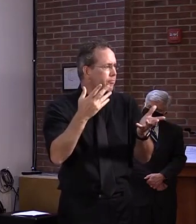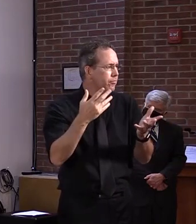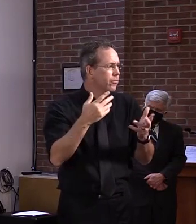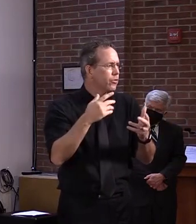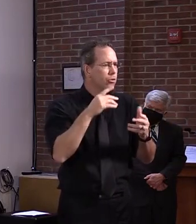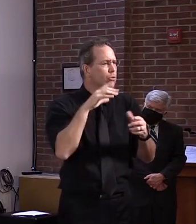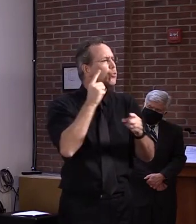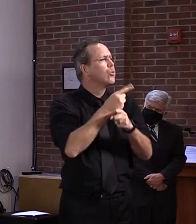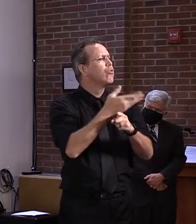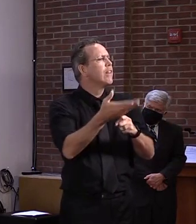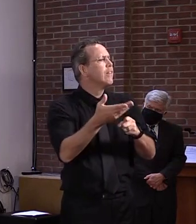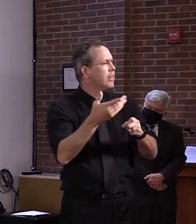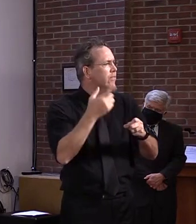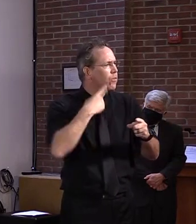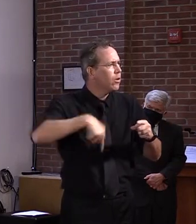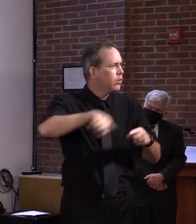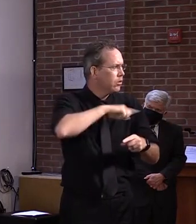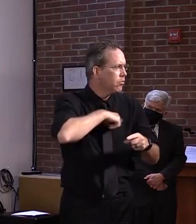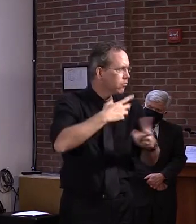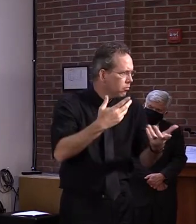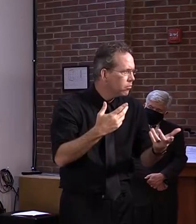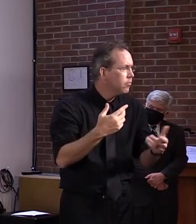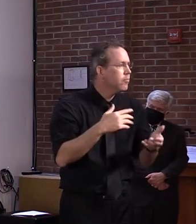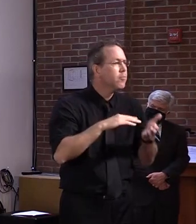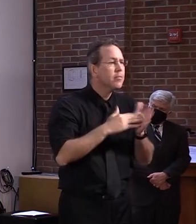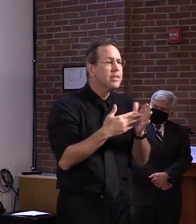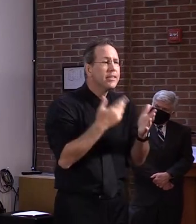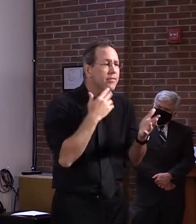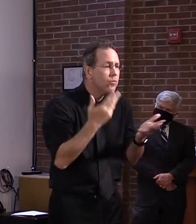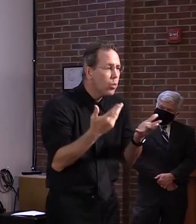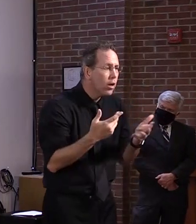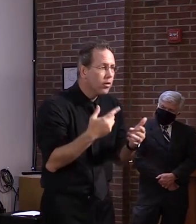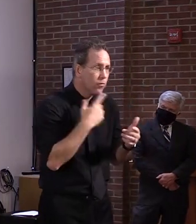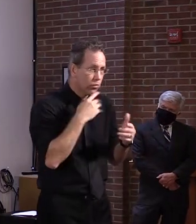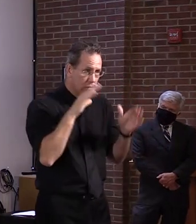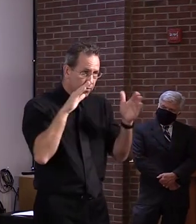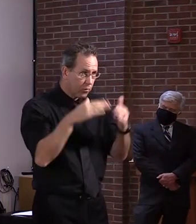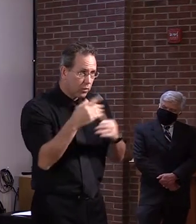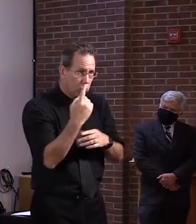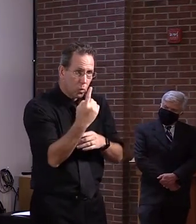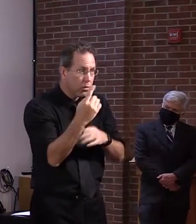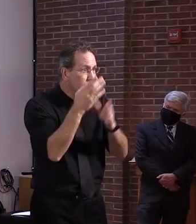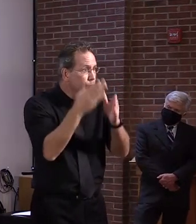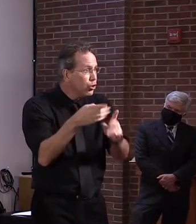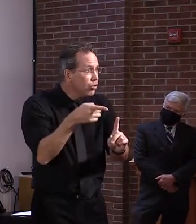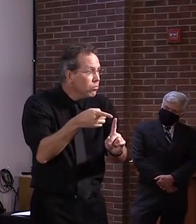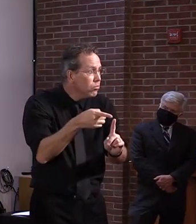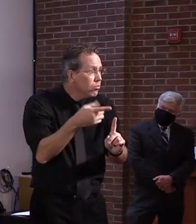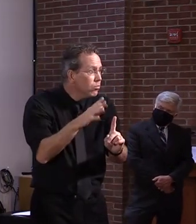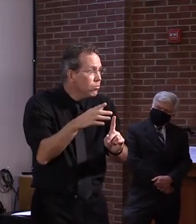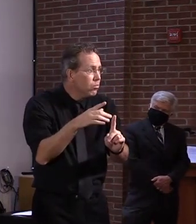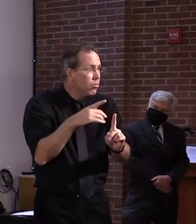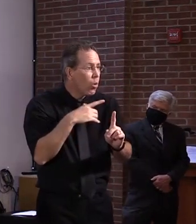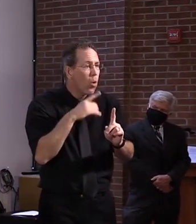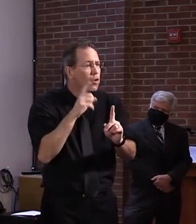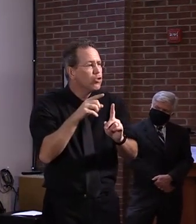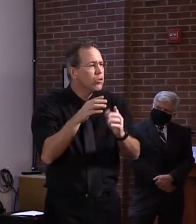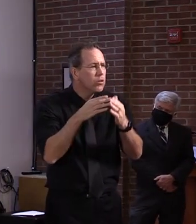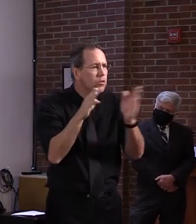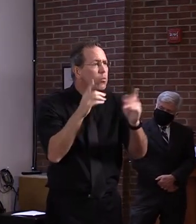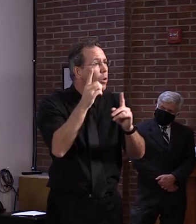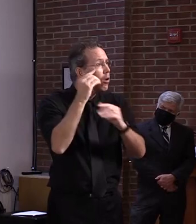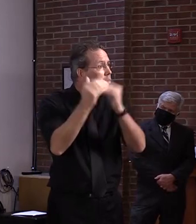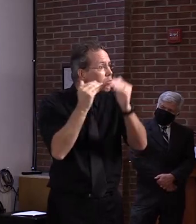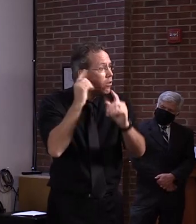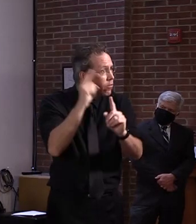only on one person in a building, or one adult and one student in a building, that's what will happen.